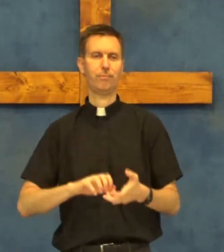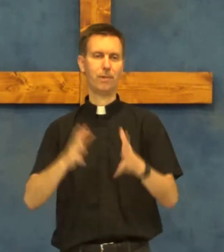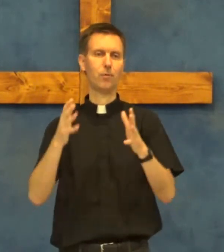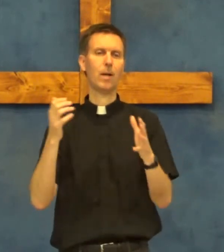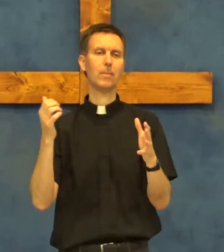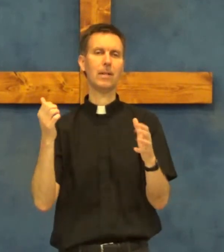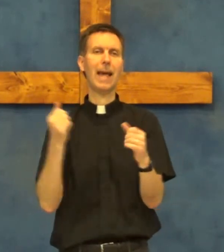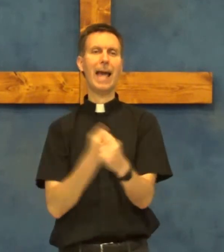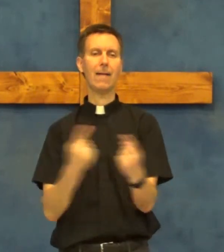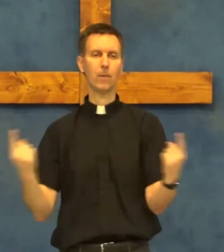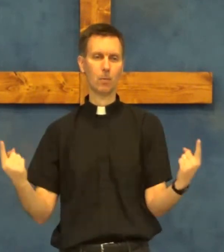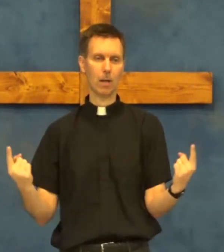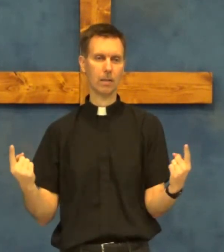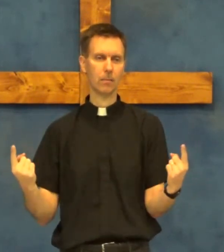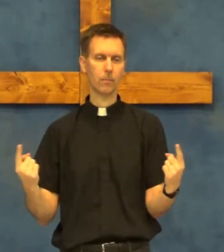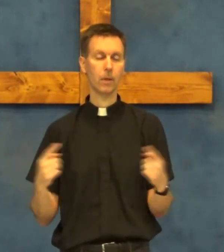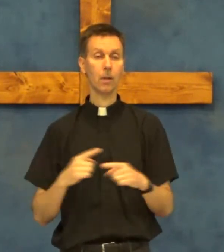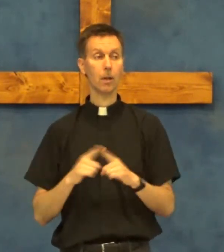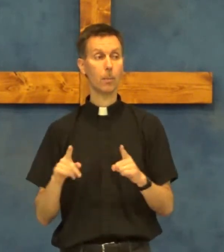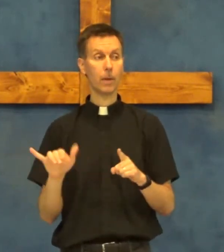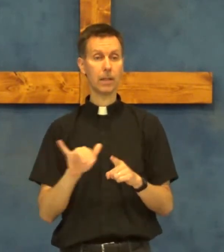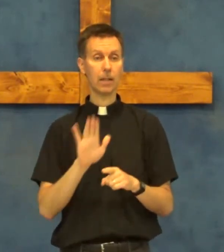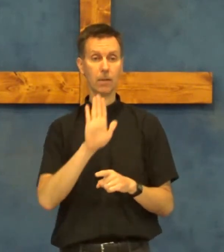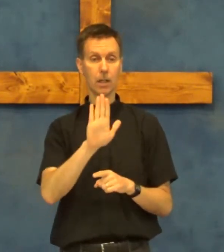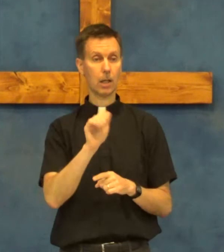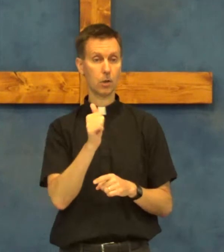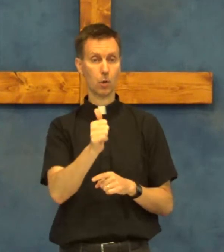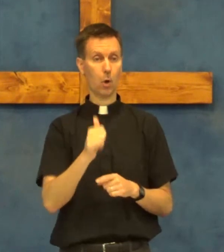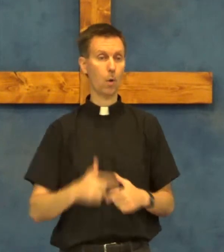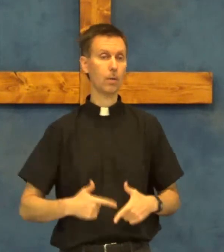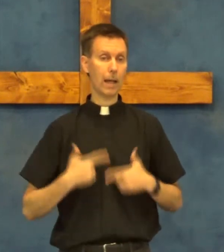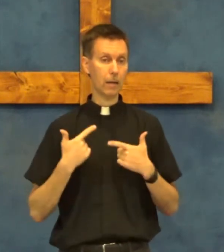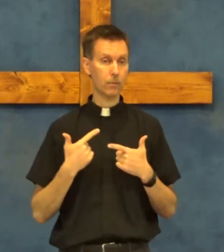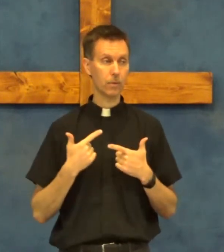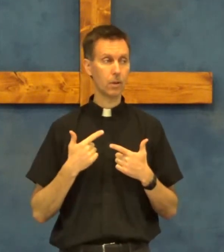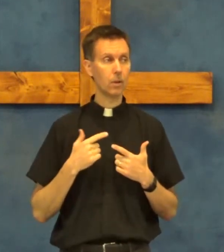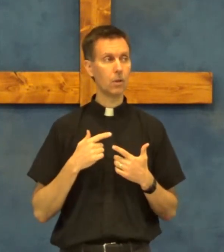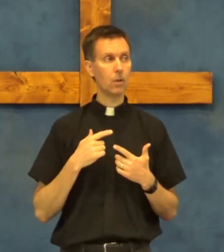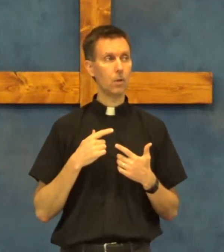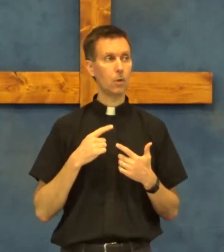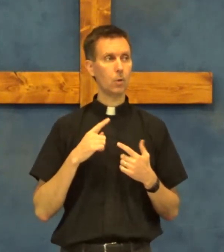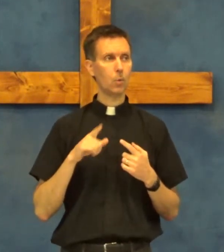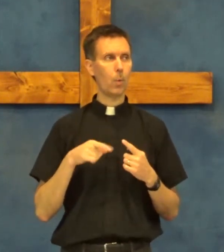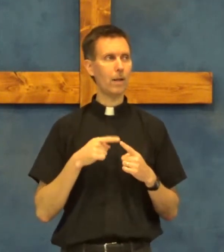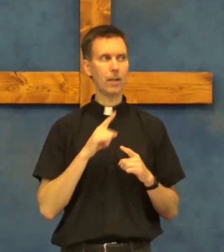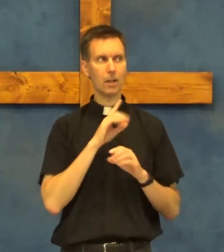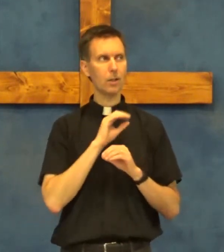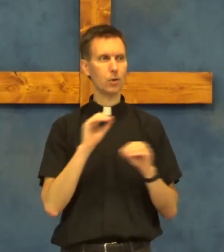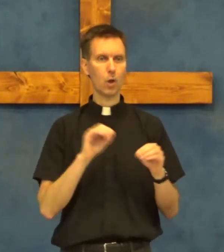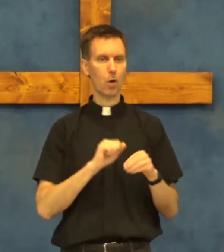disrupted everyone but even in your own life when there is no